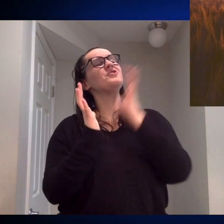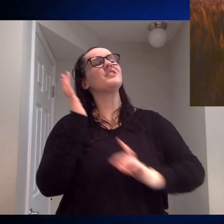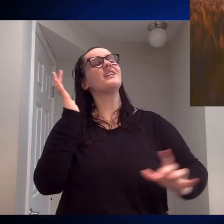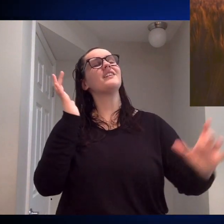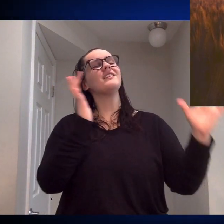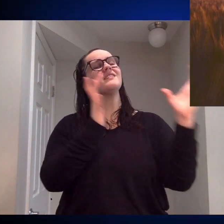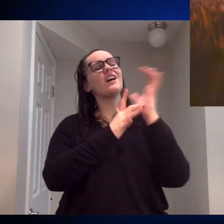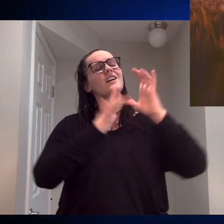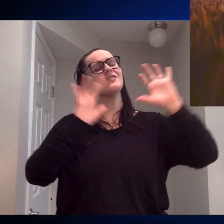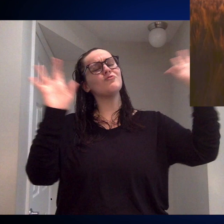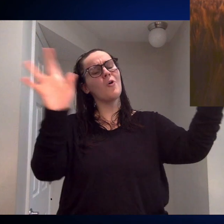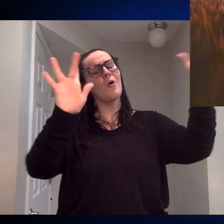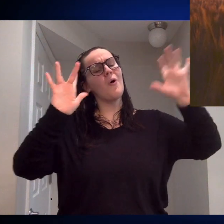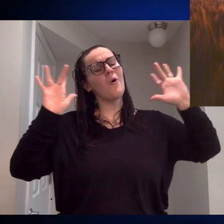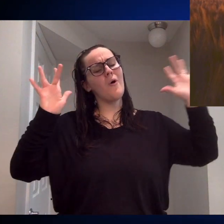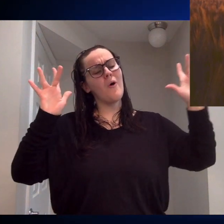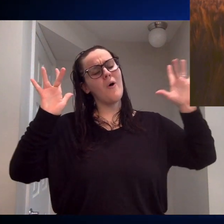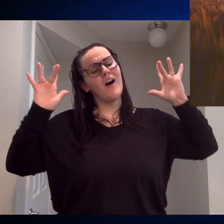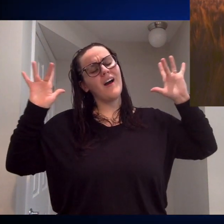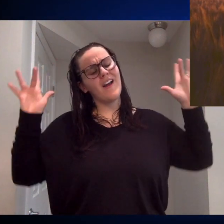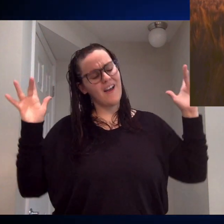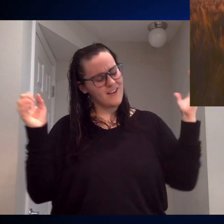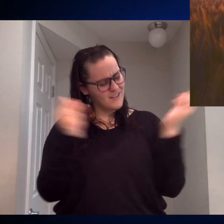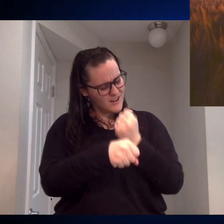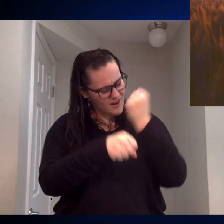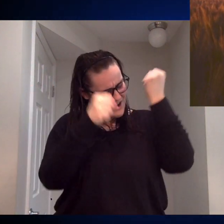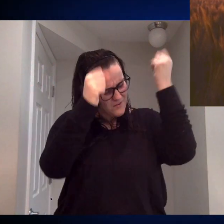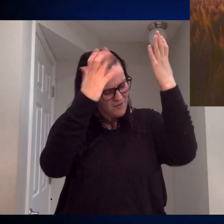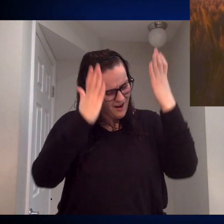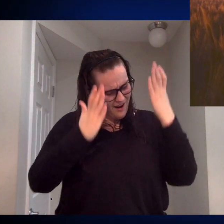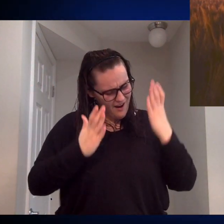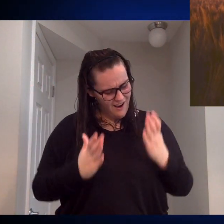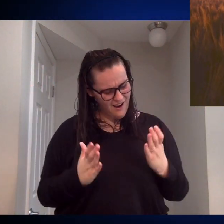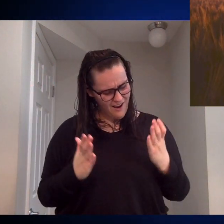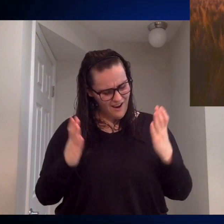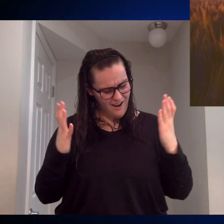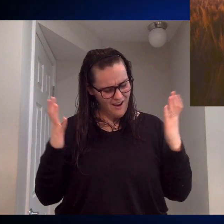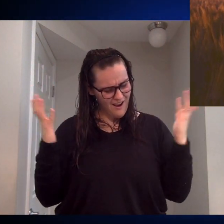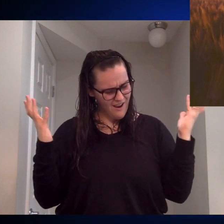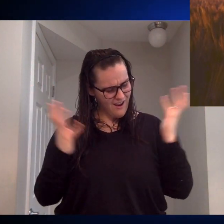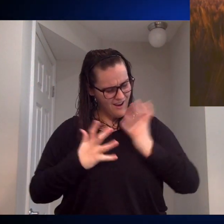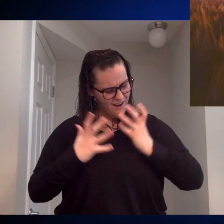Jesus, our glory and our prize.